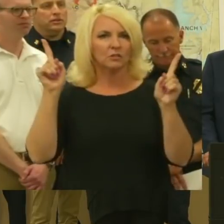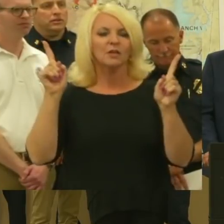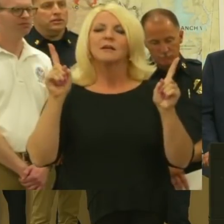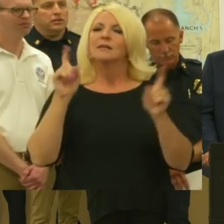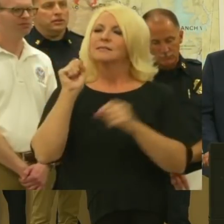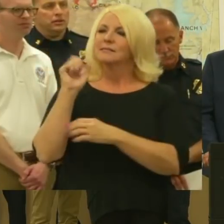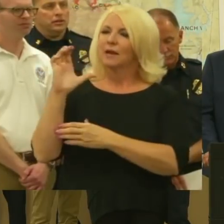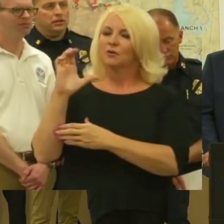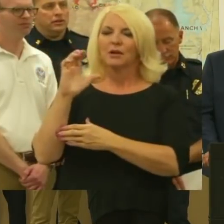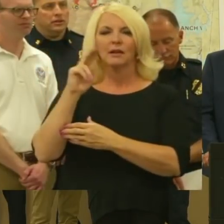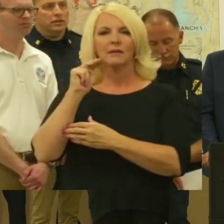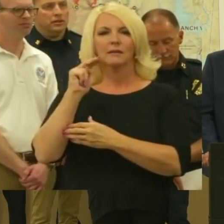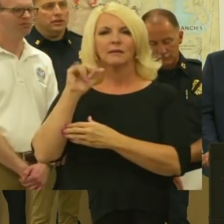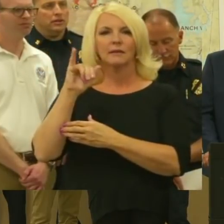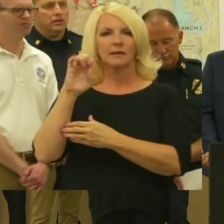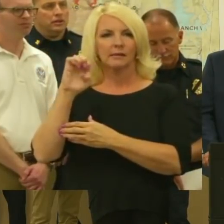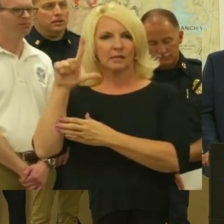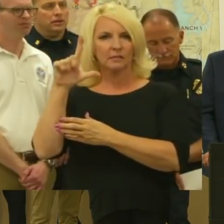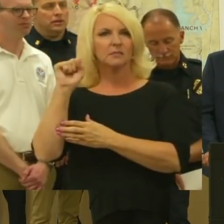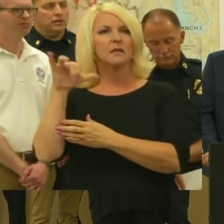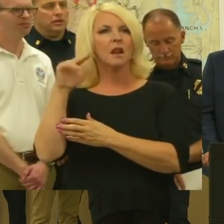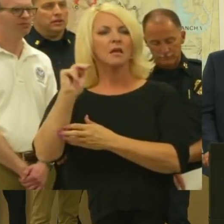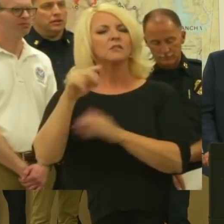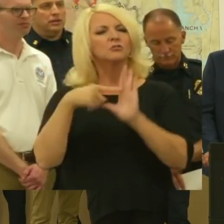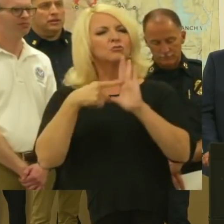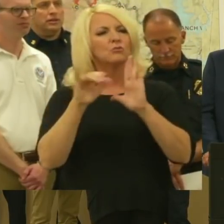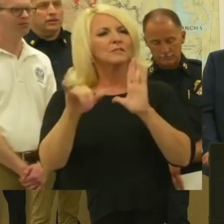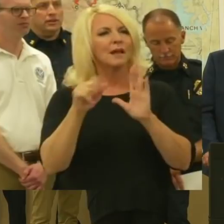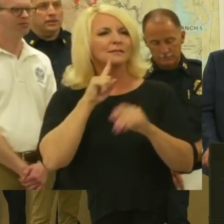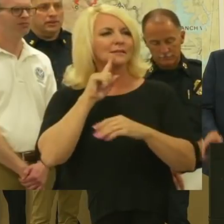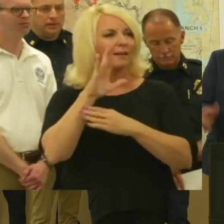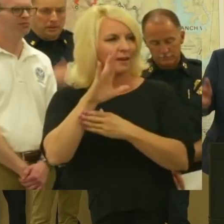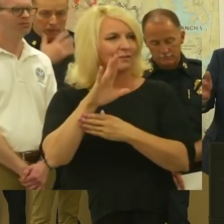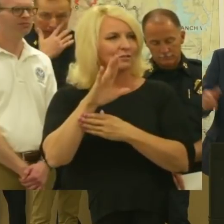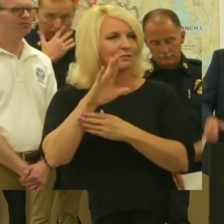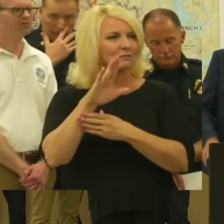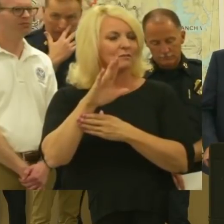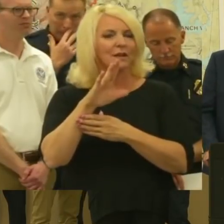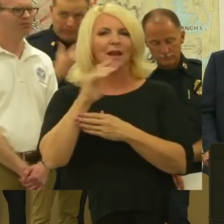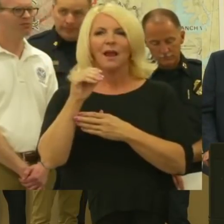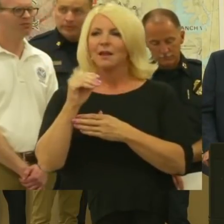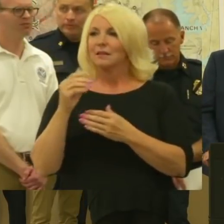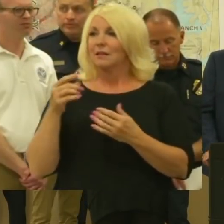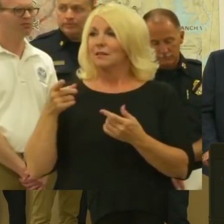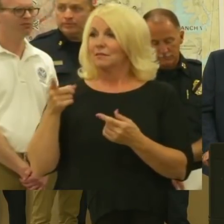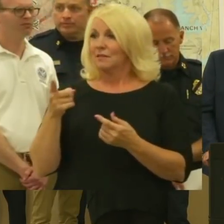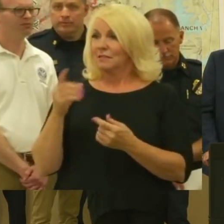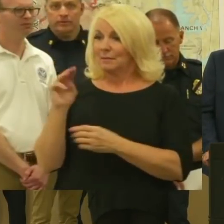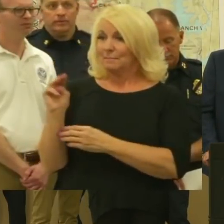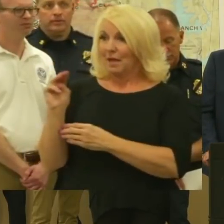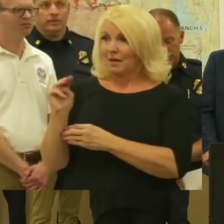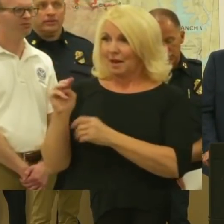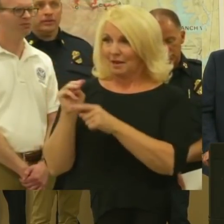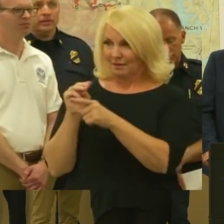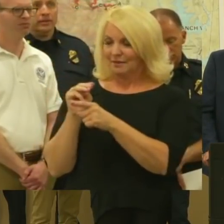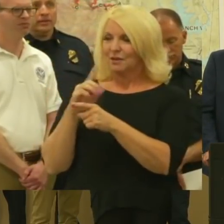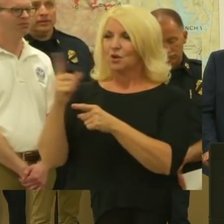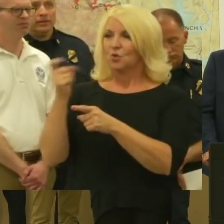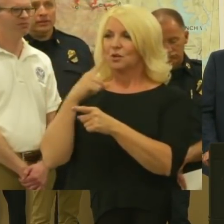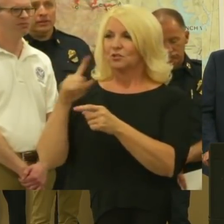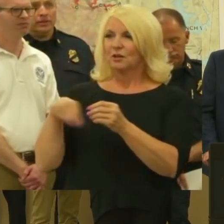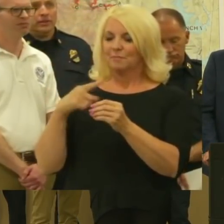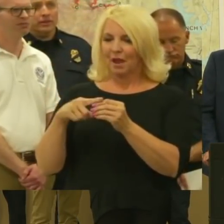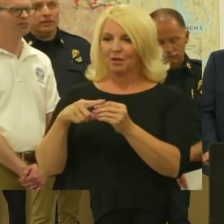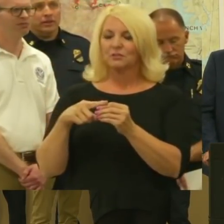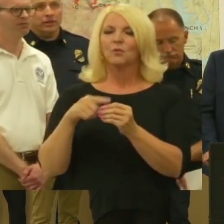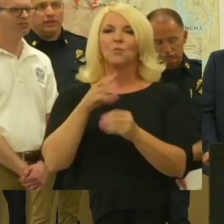Nielsen being here today shows that dedication. And then this coming Monday, to the gentleman's question about water and forest management, yes, they